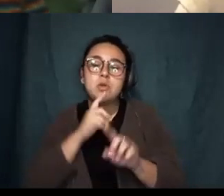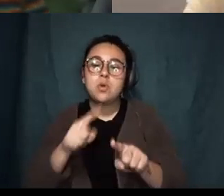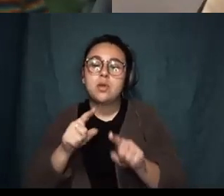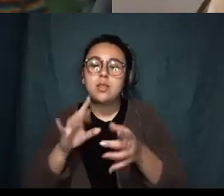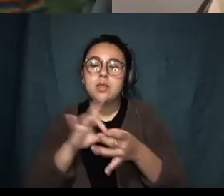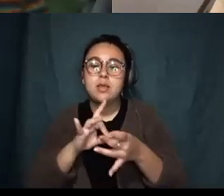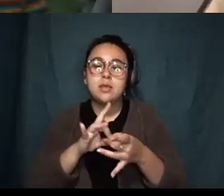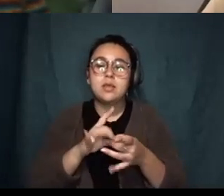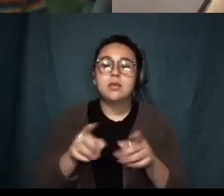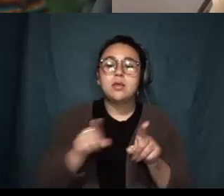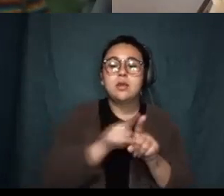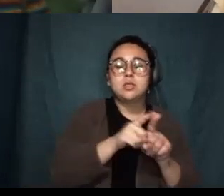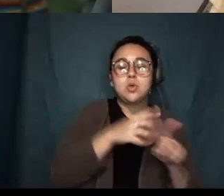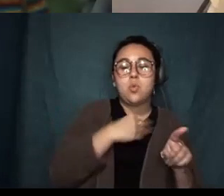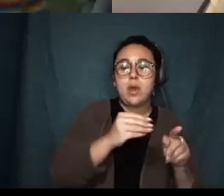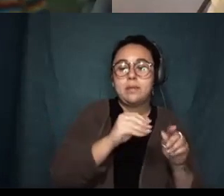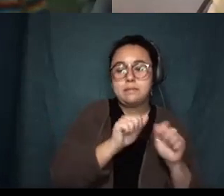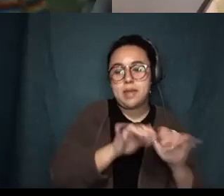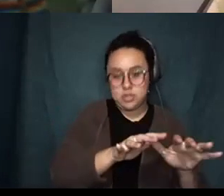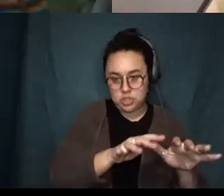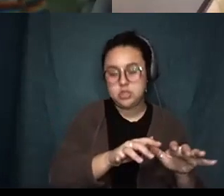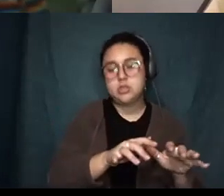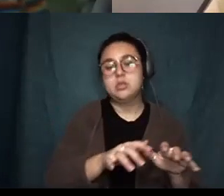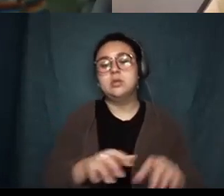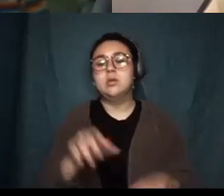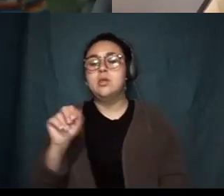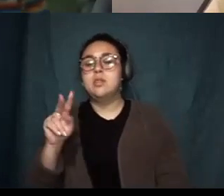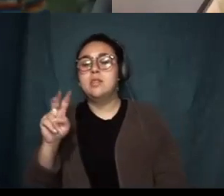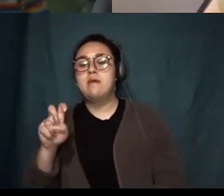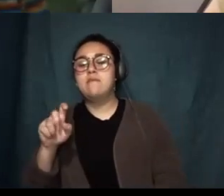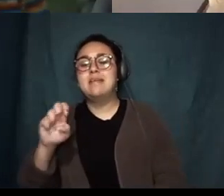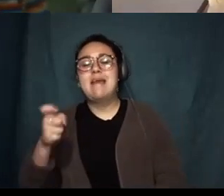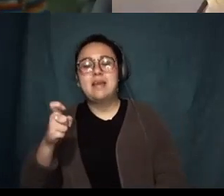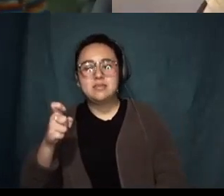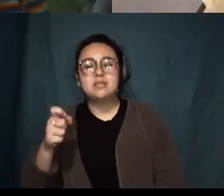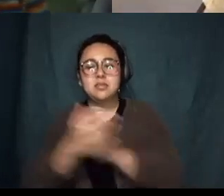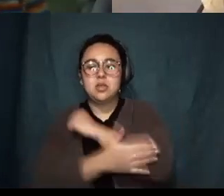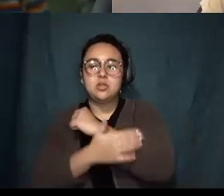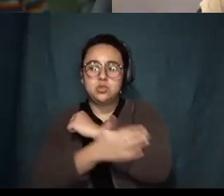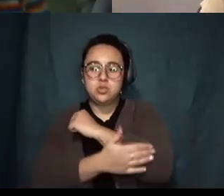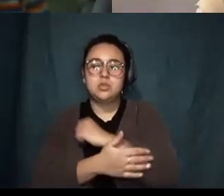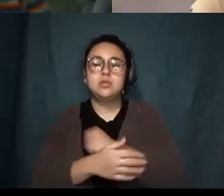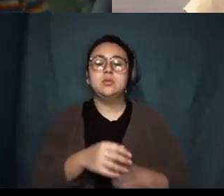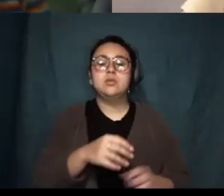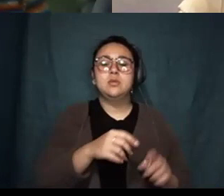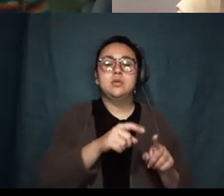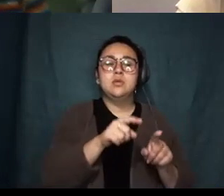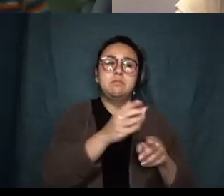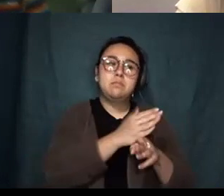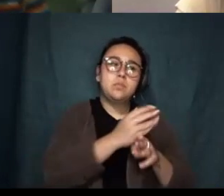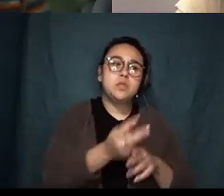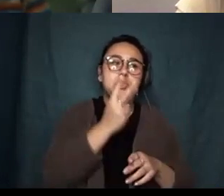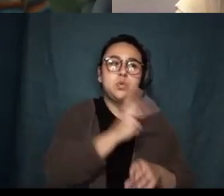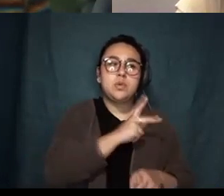have read um Love is an Ex-Country by Rhonda Gerrard another memoir um Suleika Juwad's Between Two Kingdoms